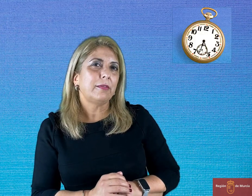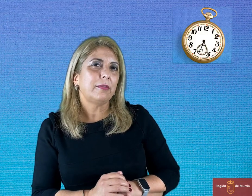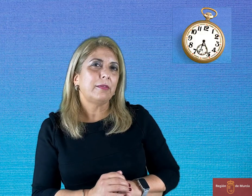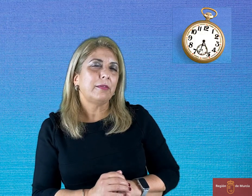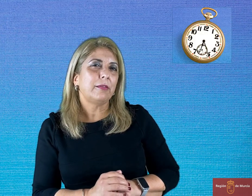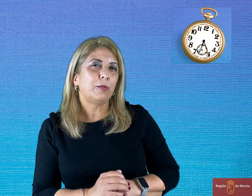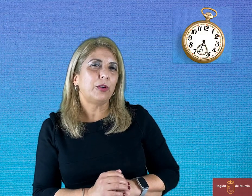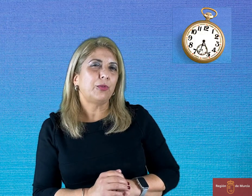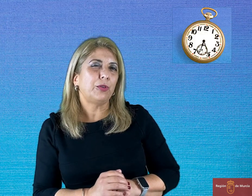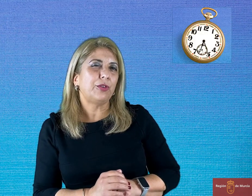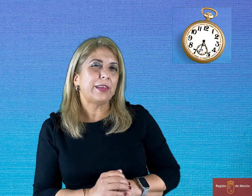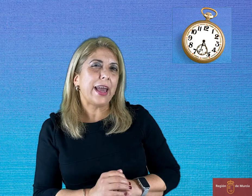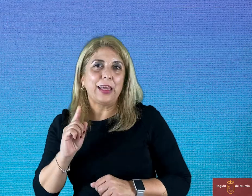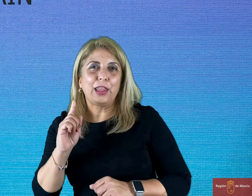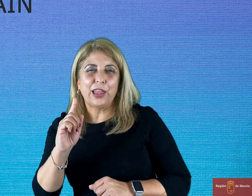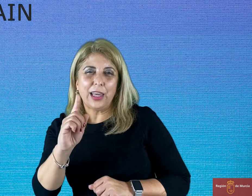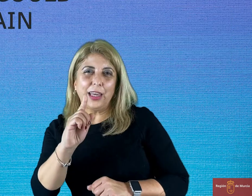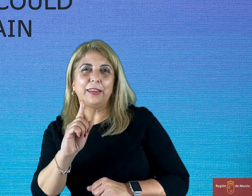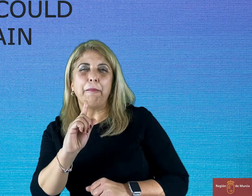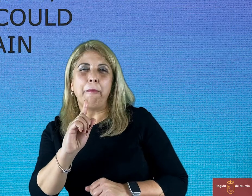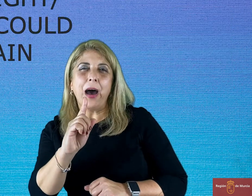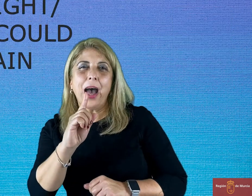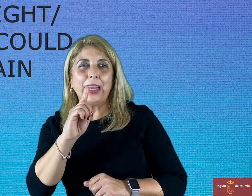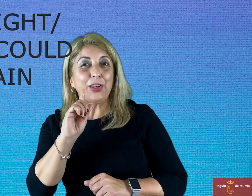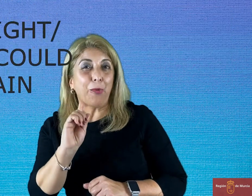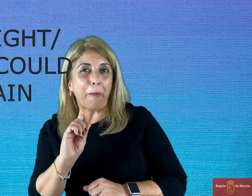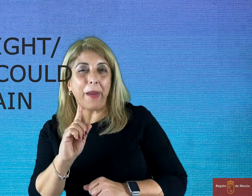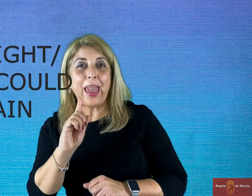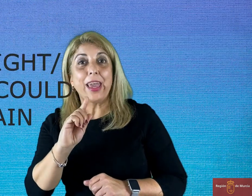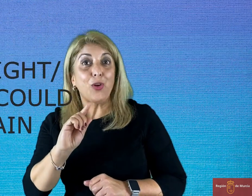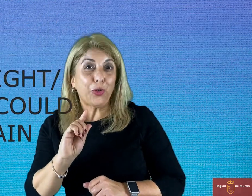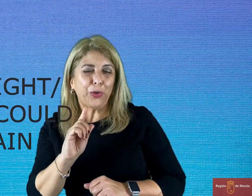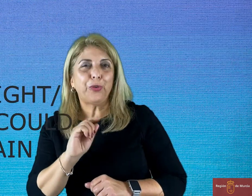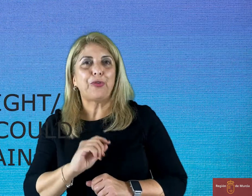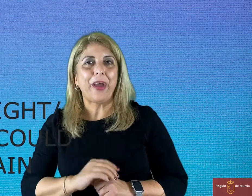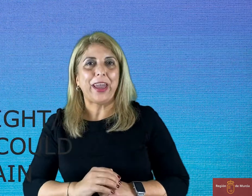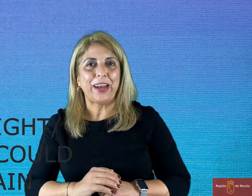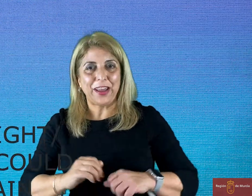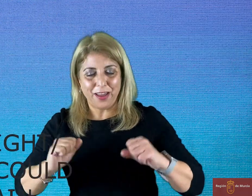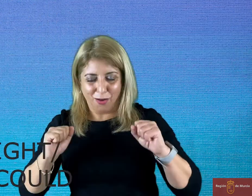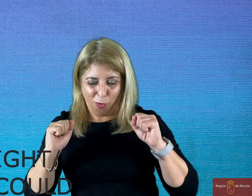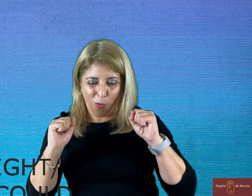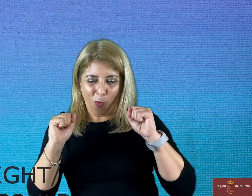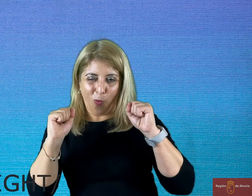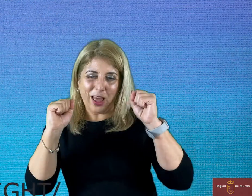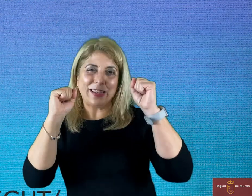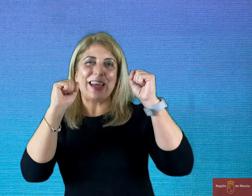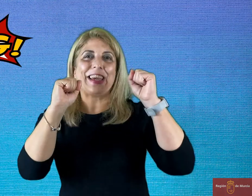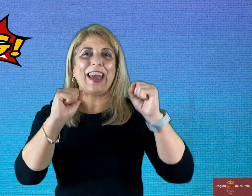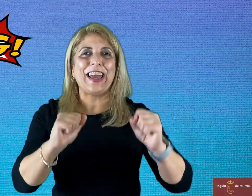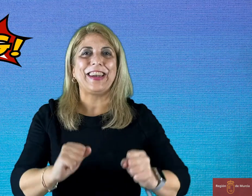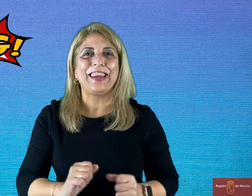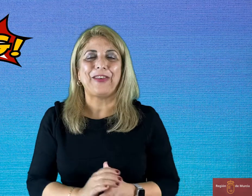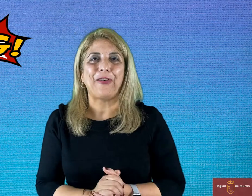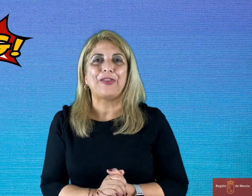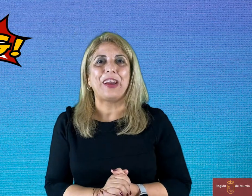What would you say? Think it might or may or could rain. Well done again. Congratulations.